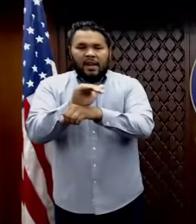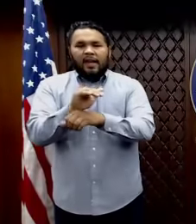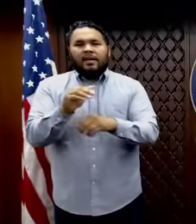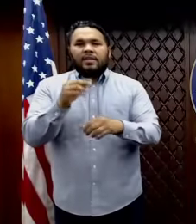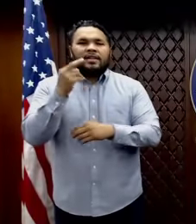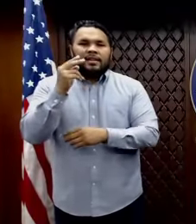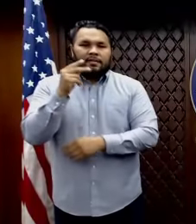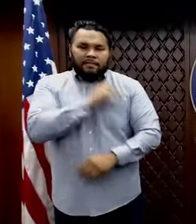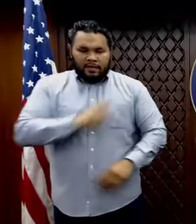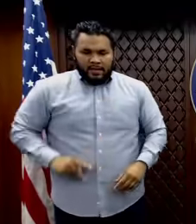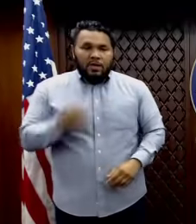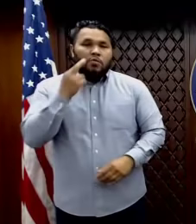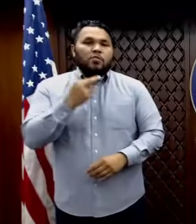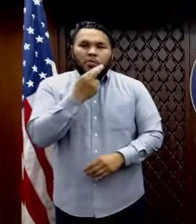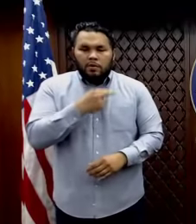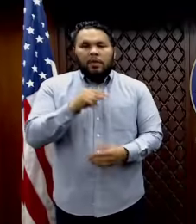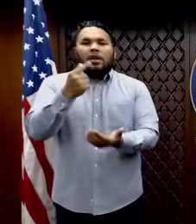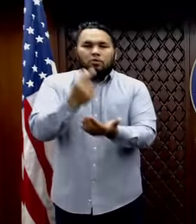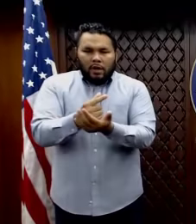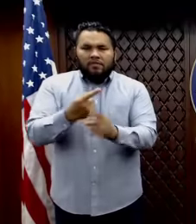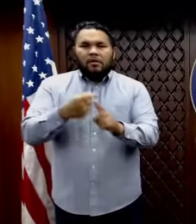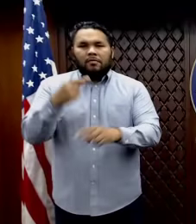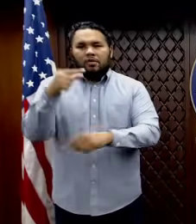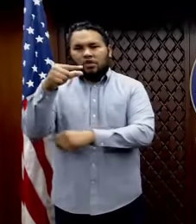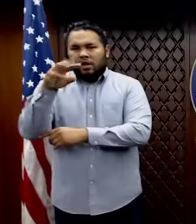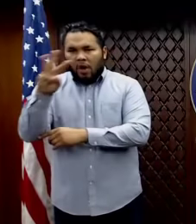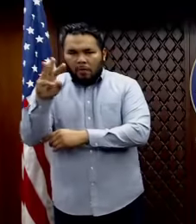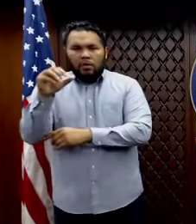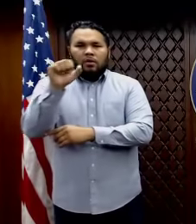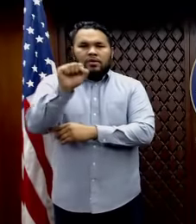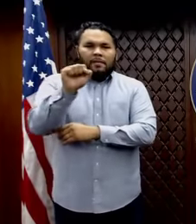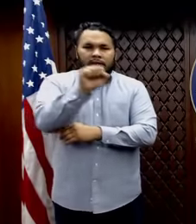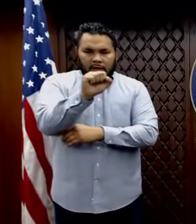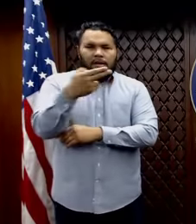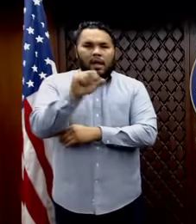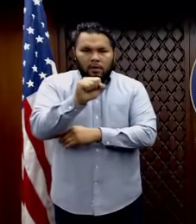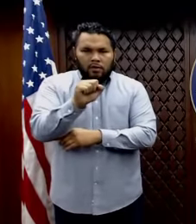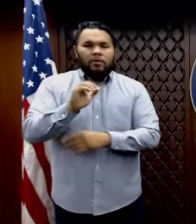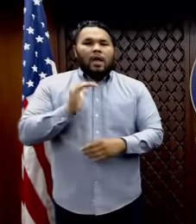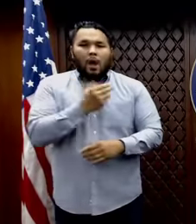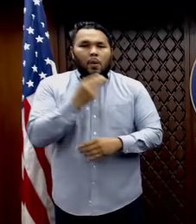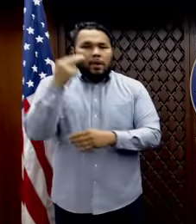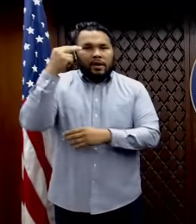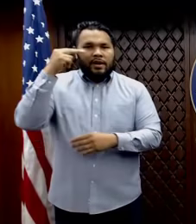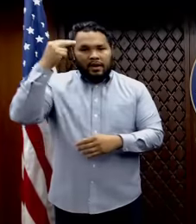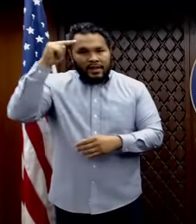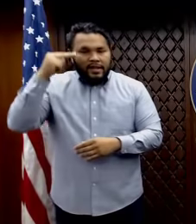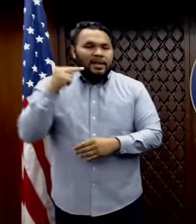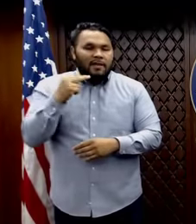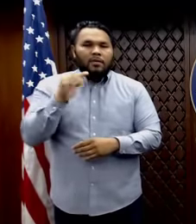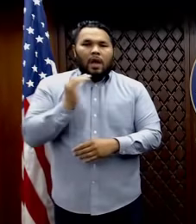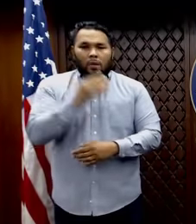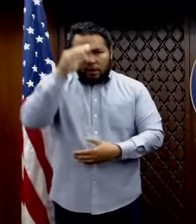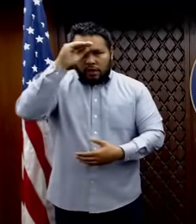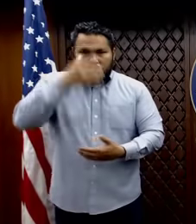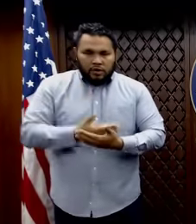like Simon Sanchez and George Washington. They are our nieces, our nephews, our sons, our daughters,